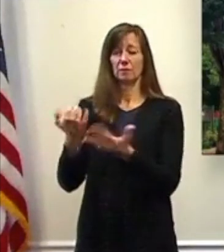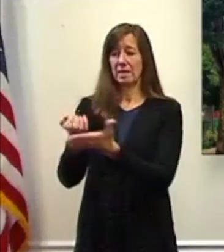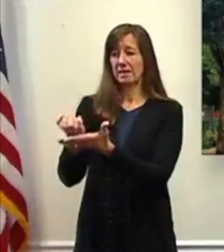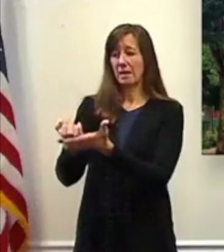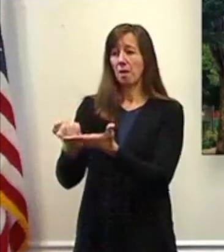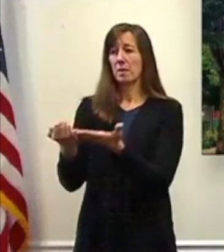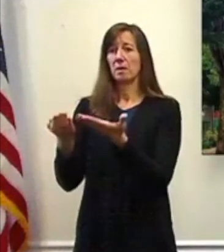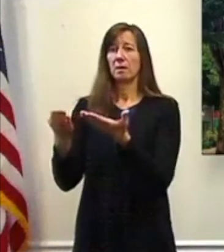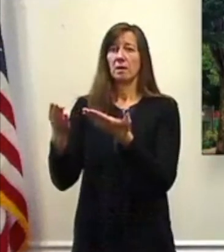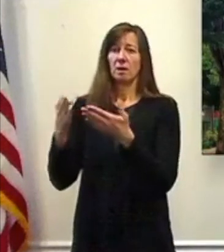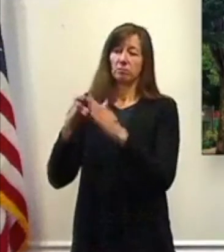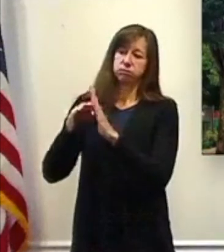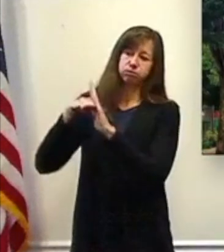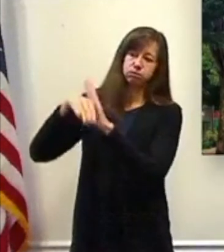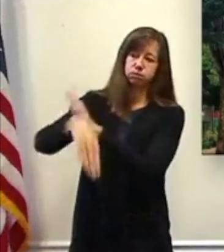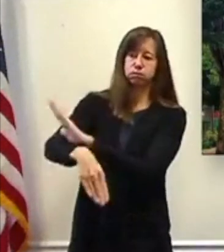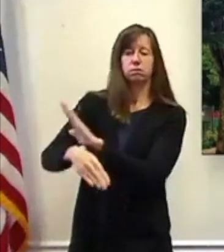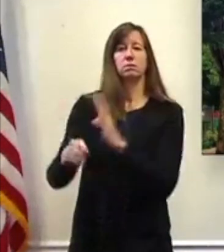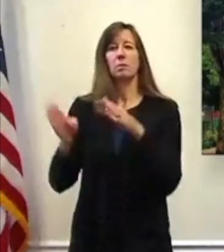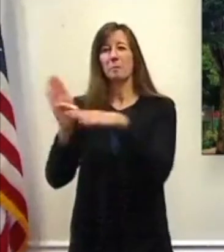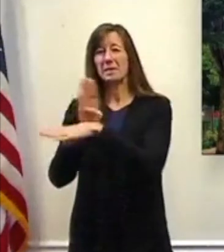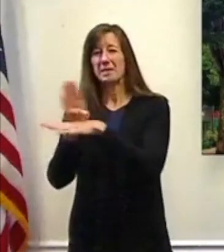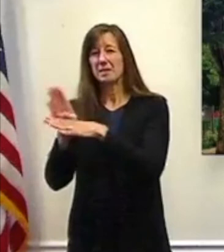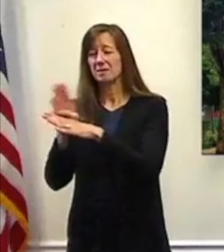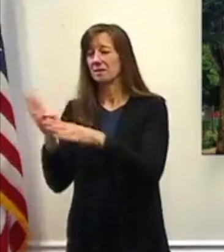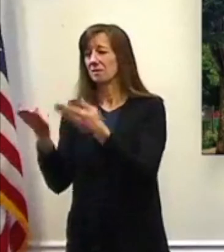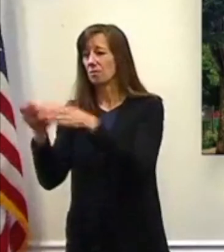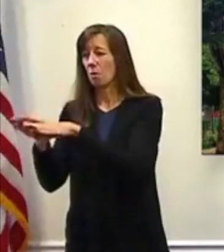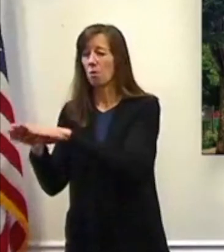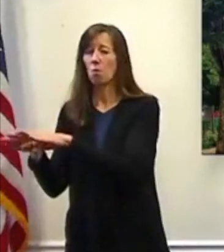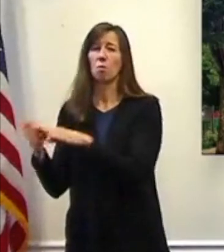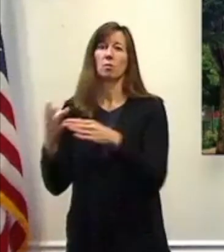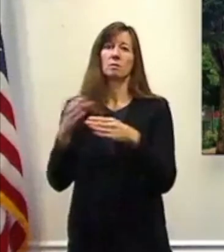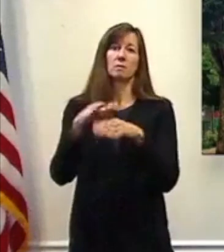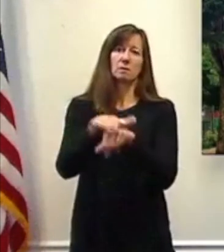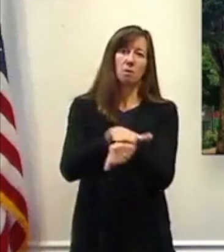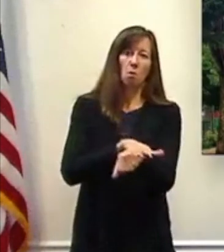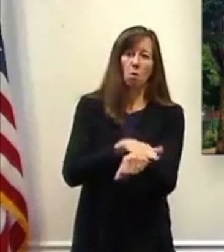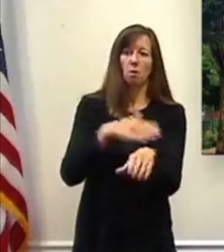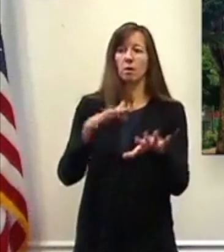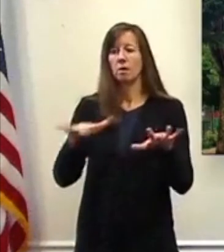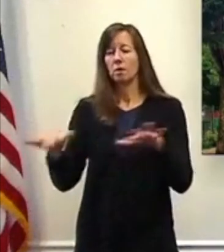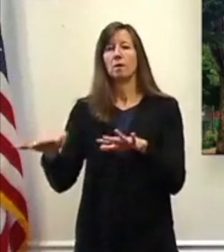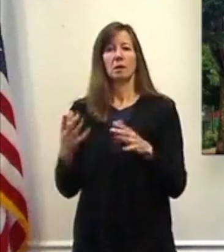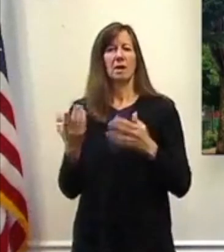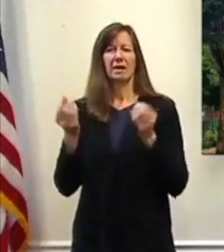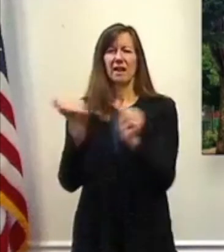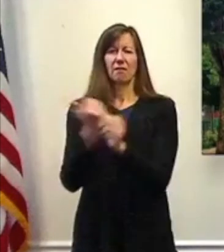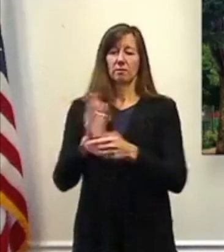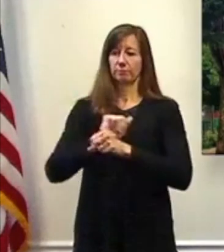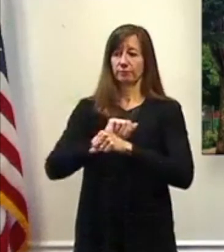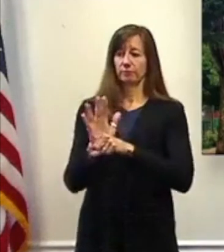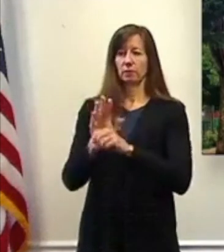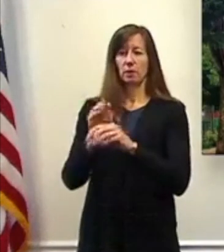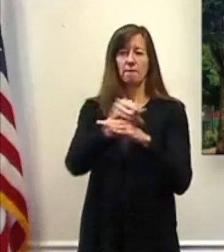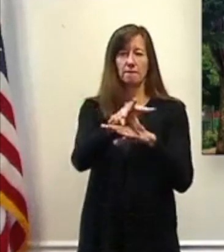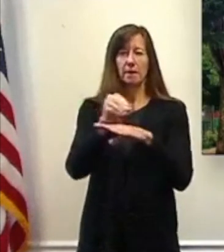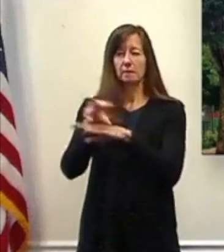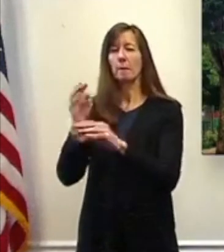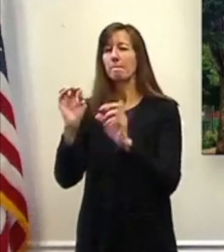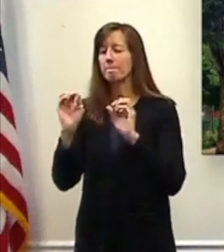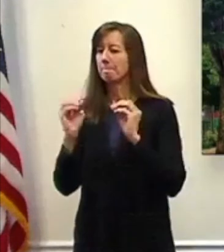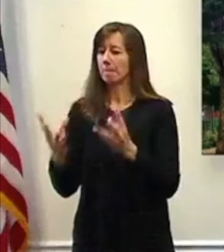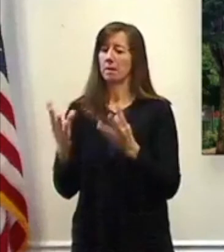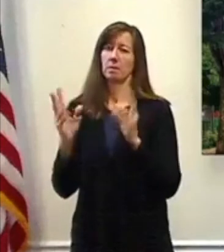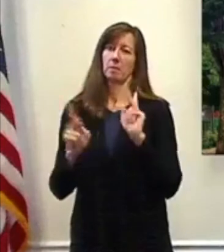the loss of businesses and jobs, certainly the human toll that's affected so many families. I know it full well. And at the